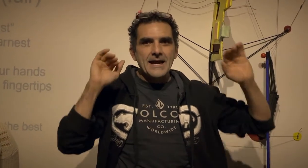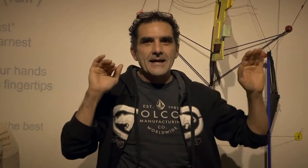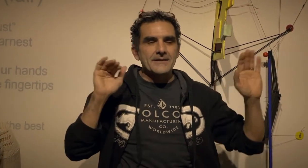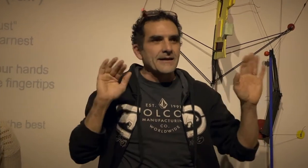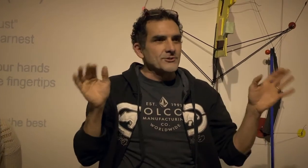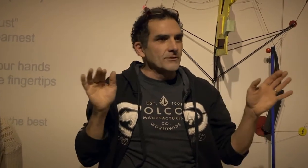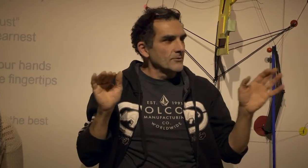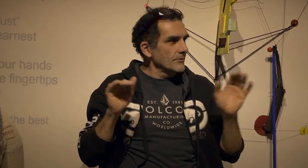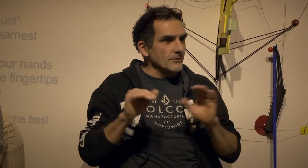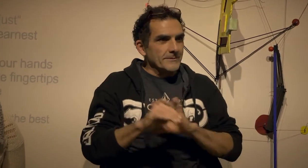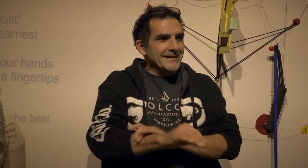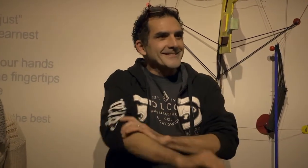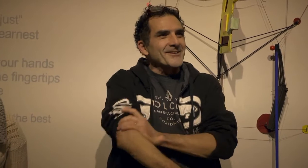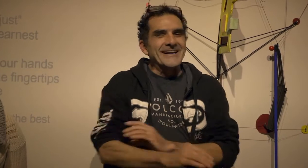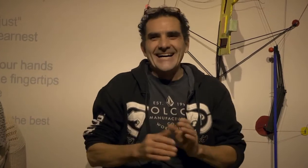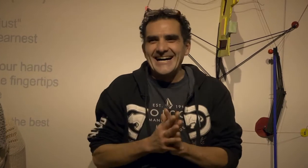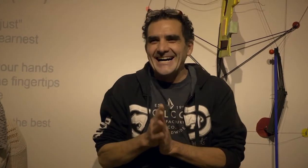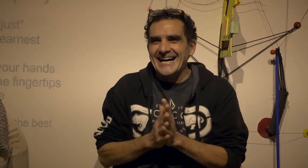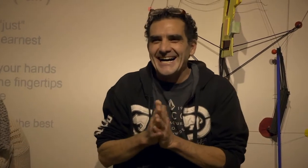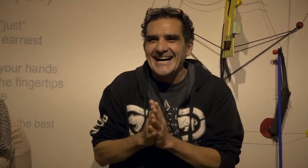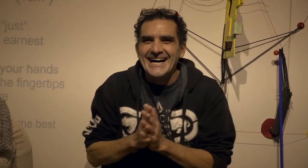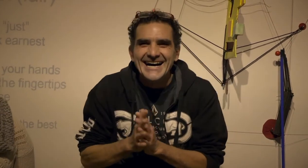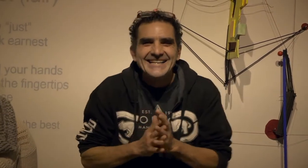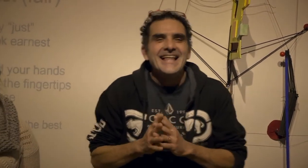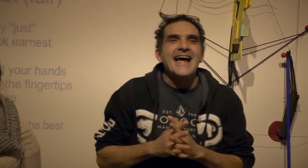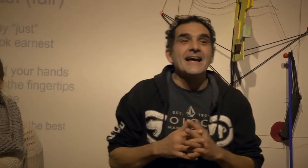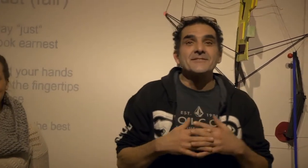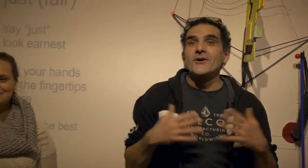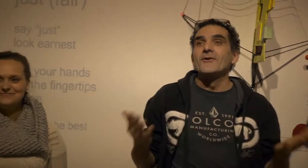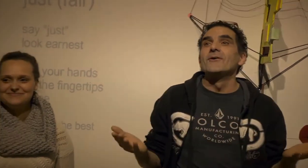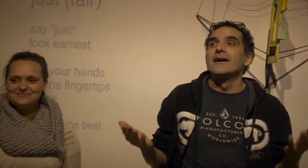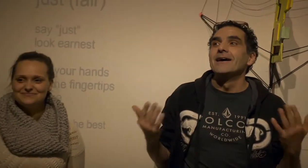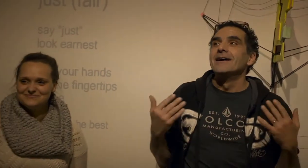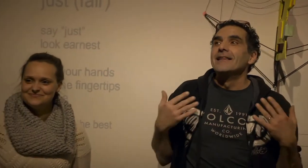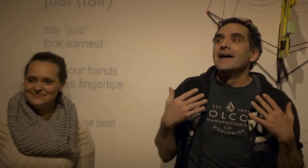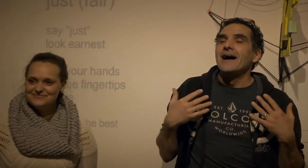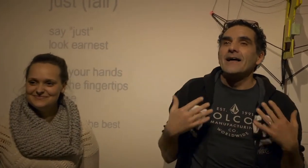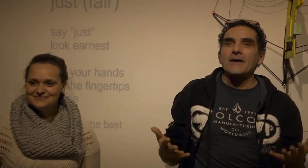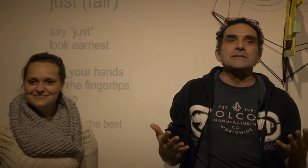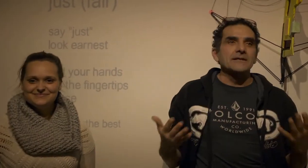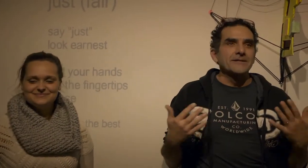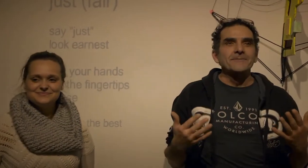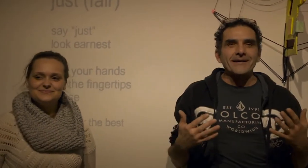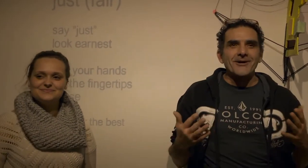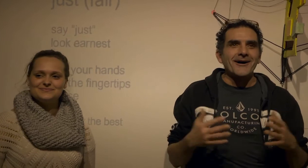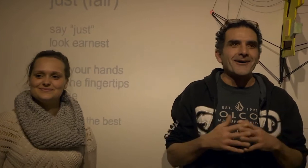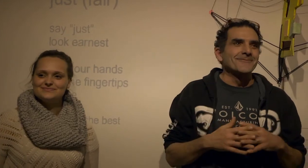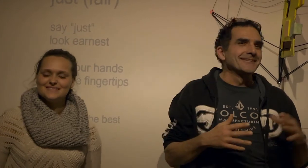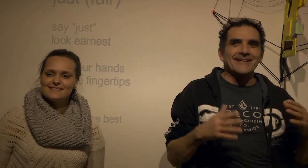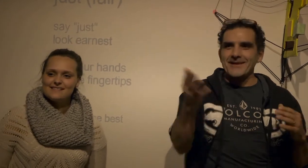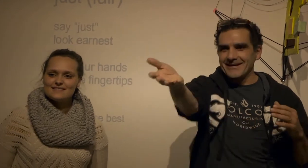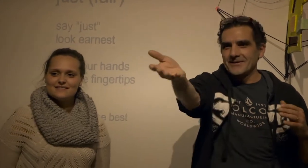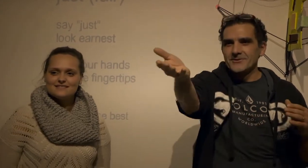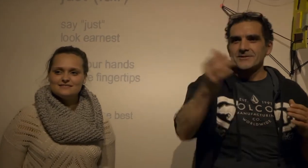and then she'll rule the room and so and so and that was it Karina my job